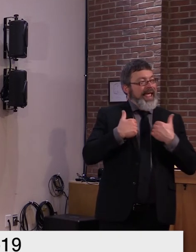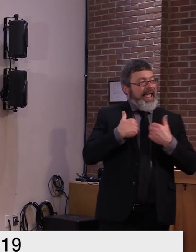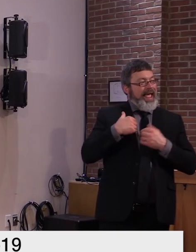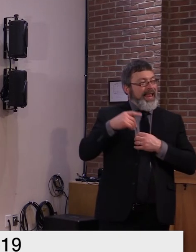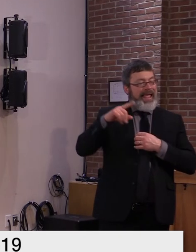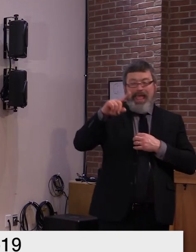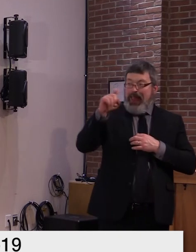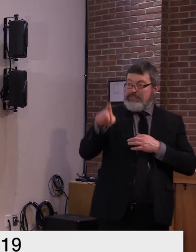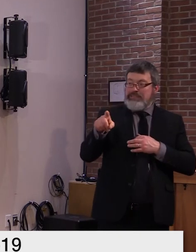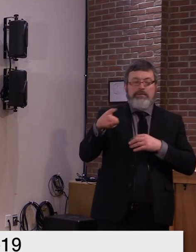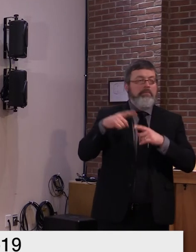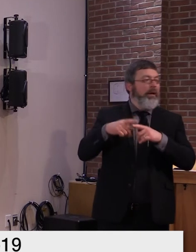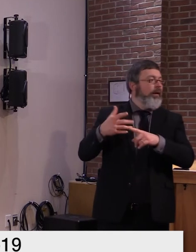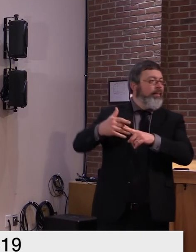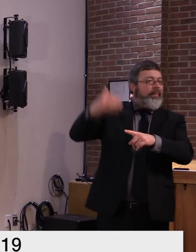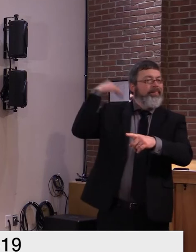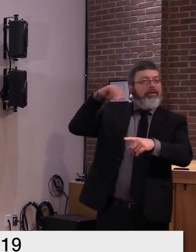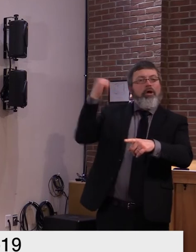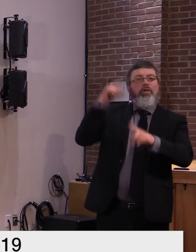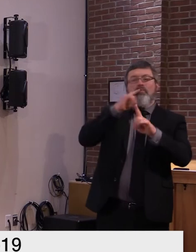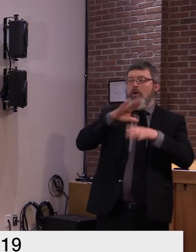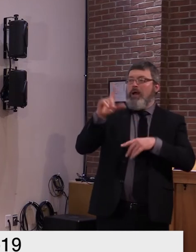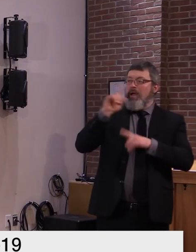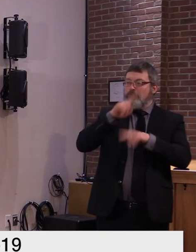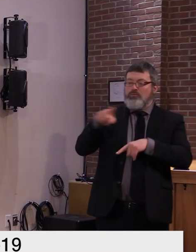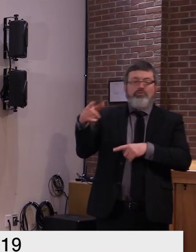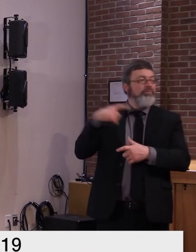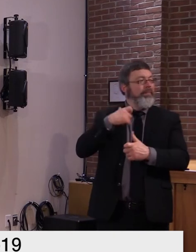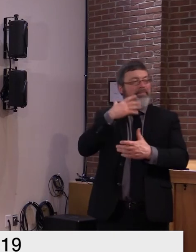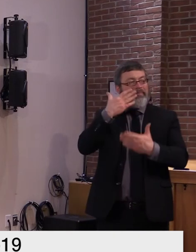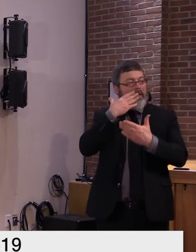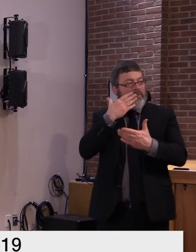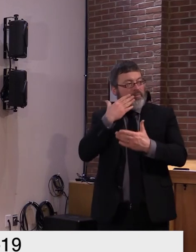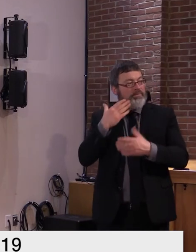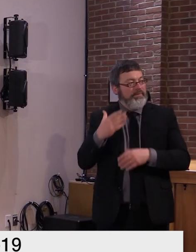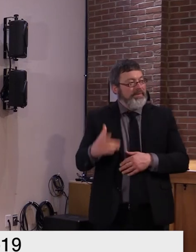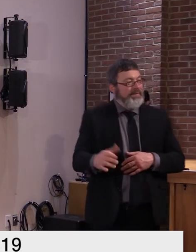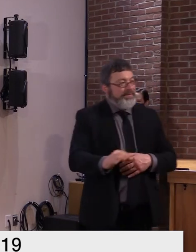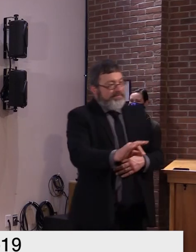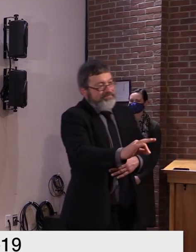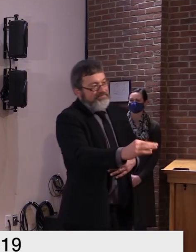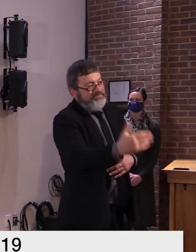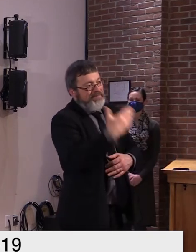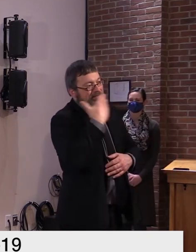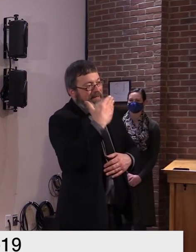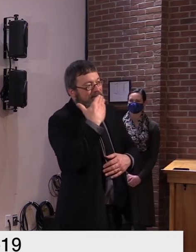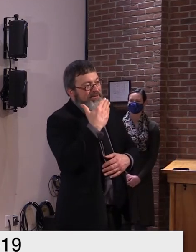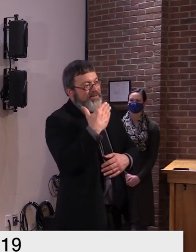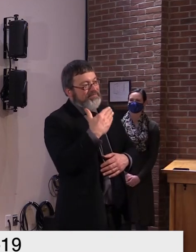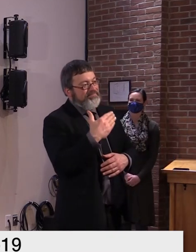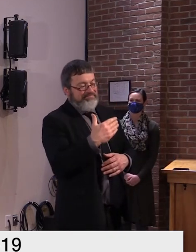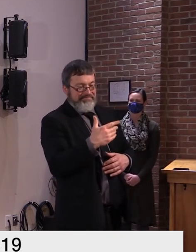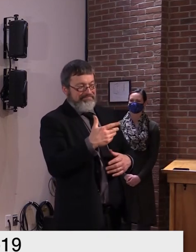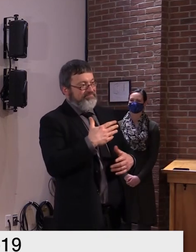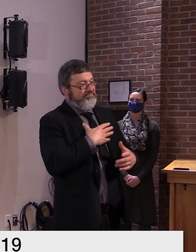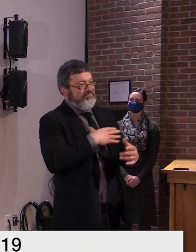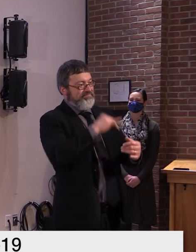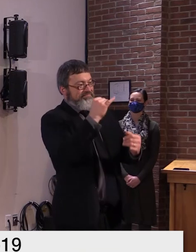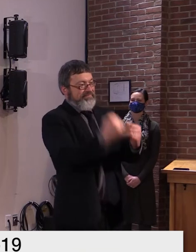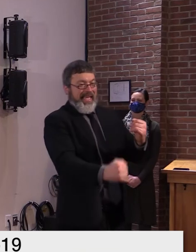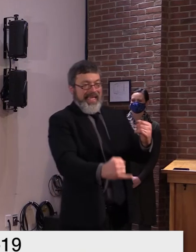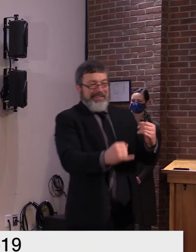Well, thank you very much. And we're finally getting you on the line. So, that's good news. We're making progress. Yeah, yeah. Well,